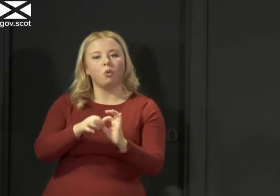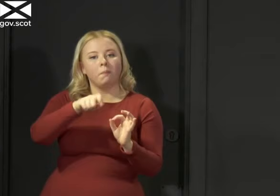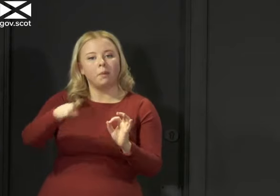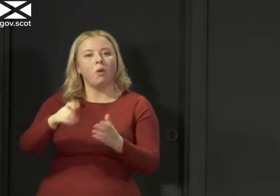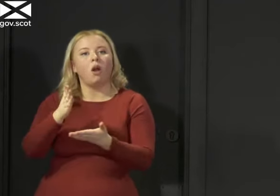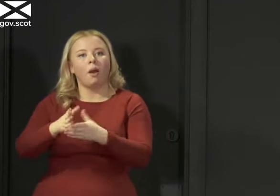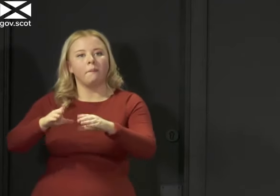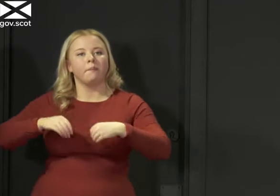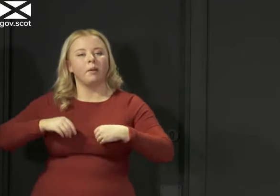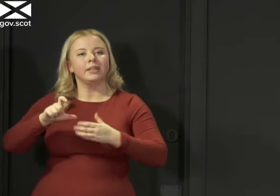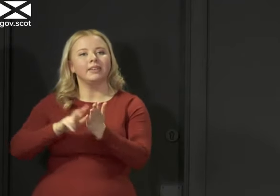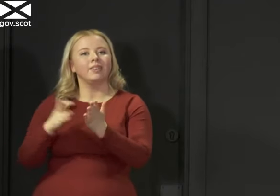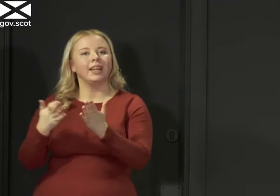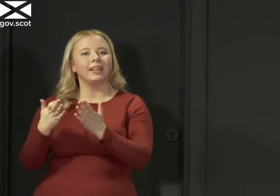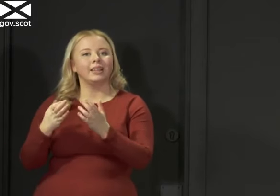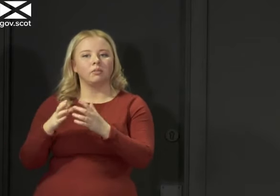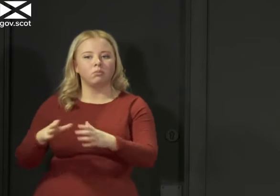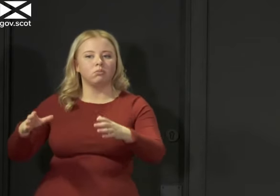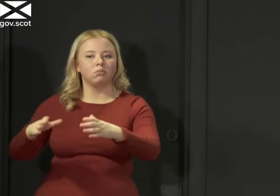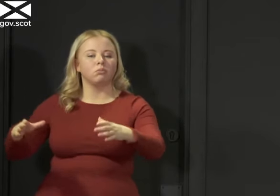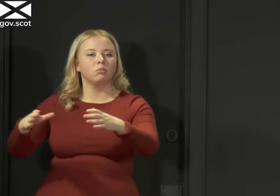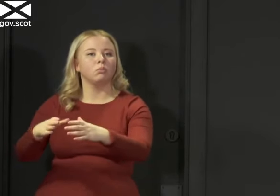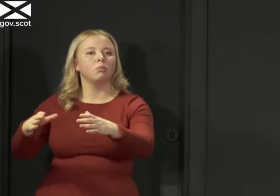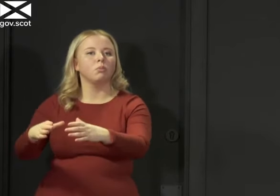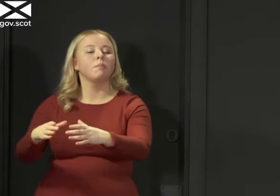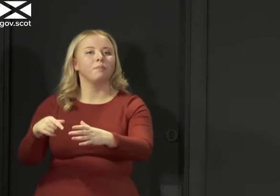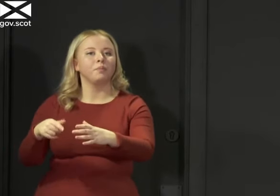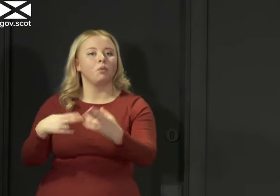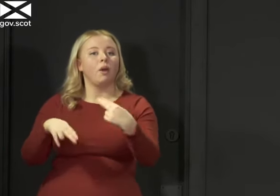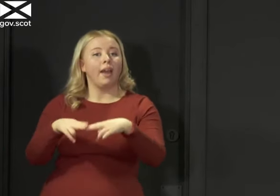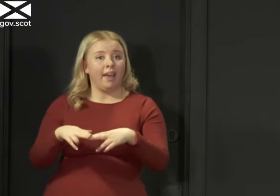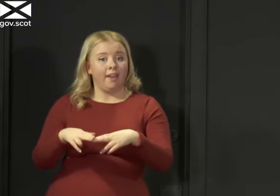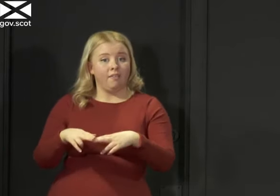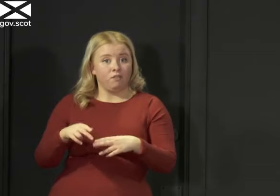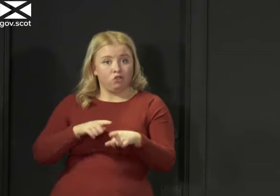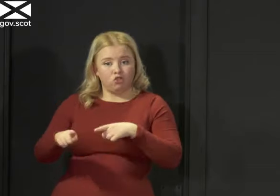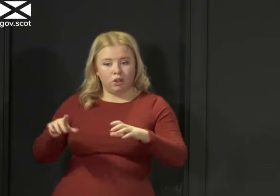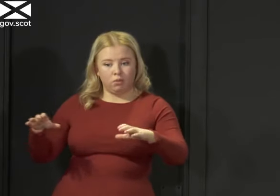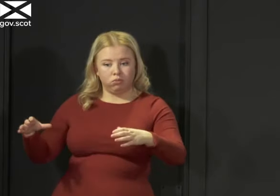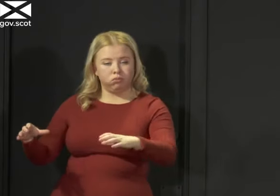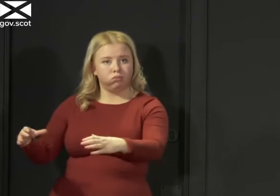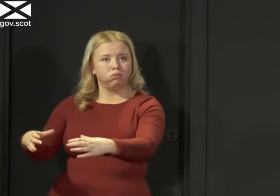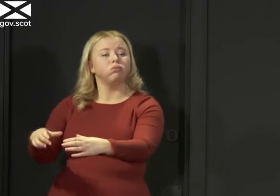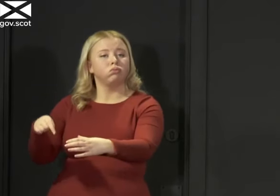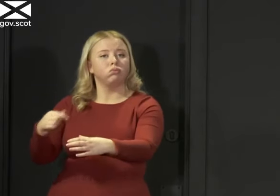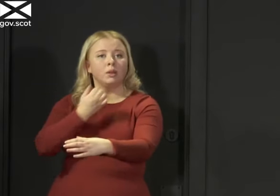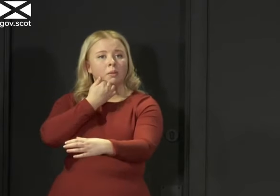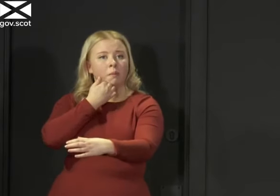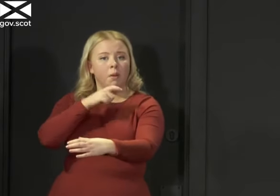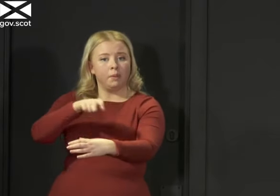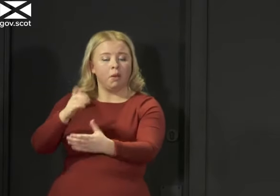most. So, if we get the number of, and incidence is the number of new cases every day, if we get that really